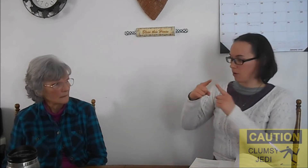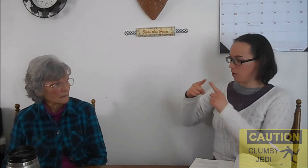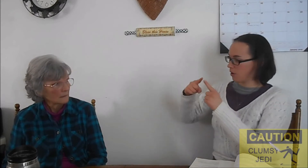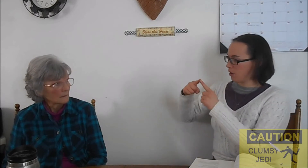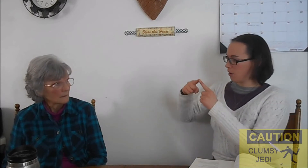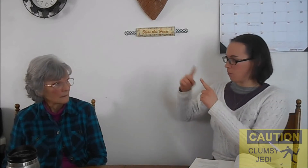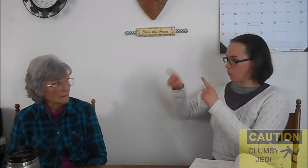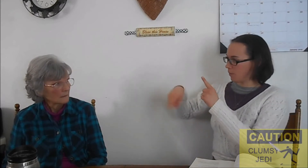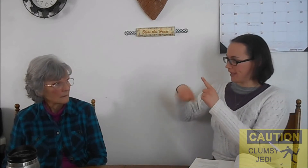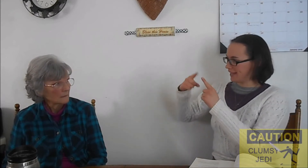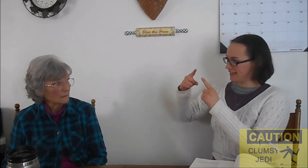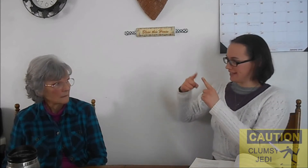Um... When?